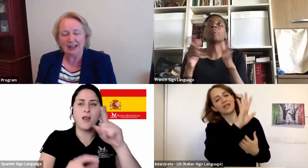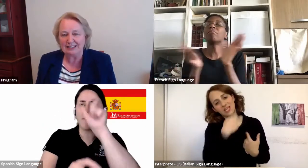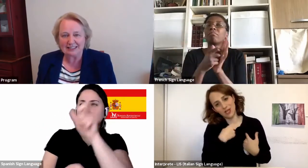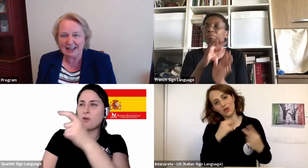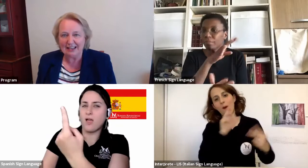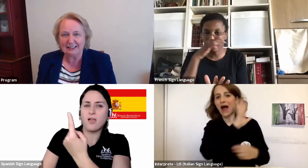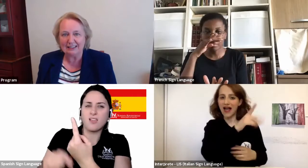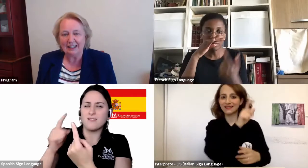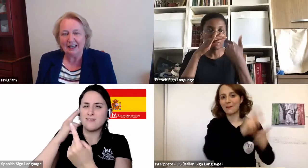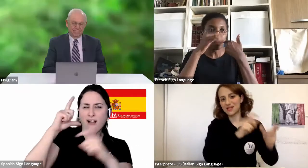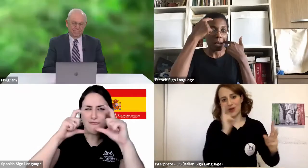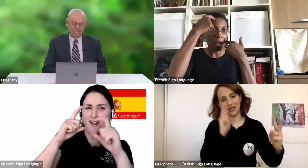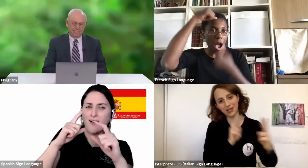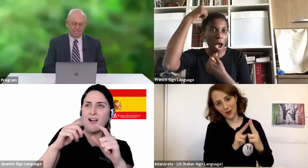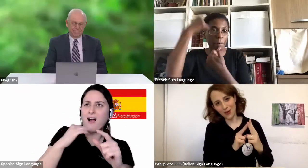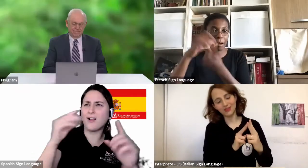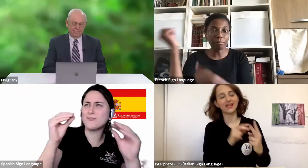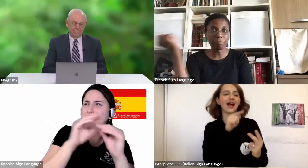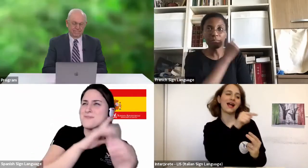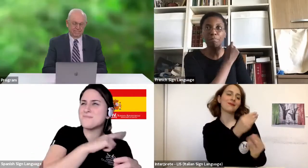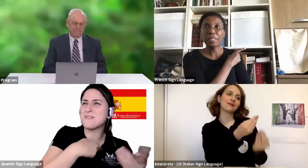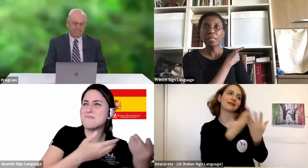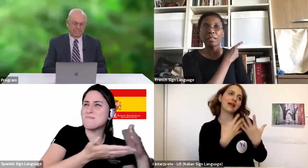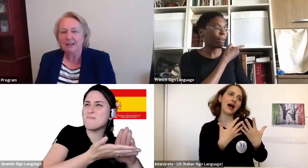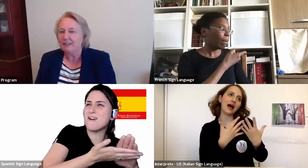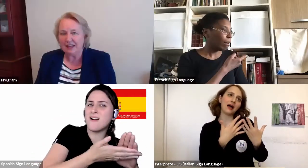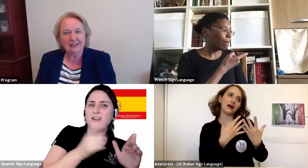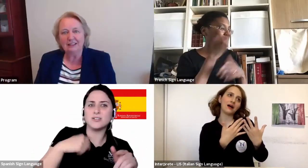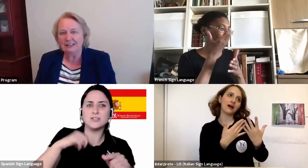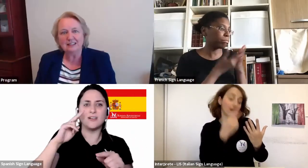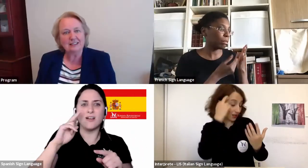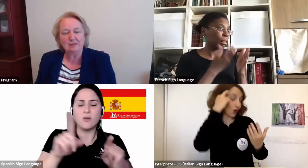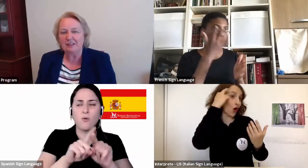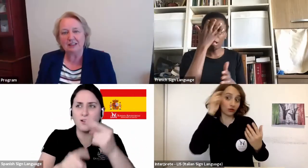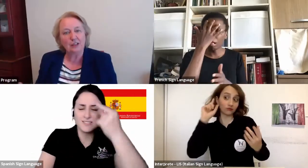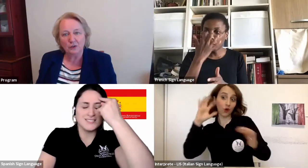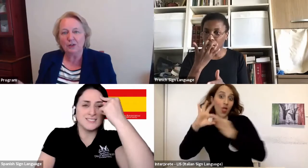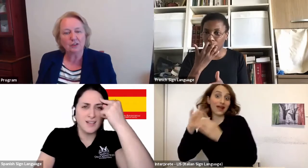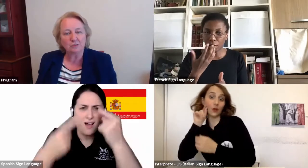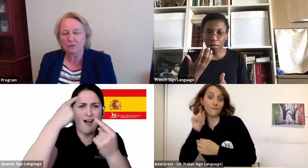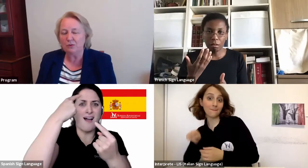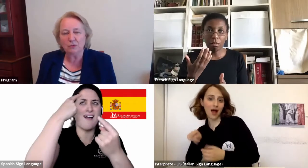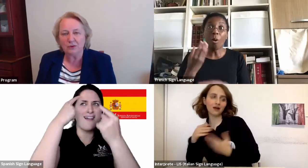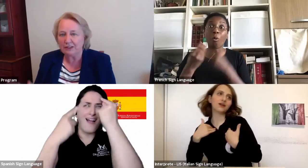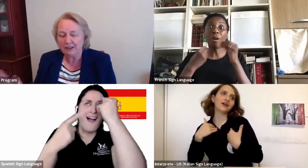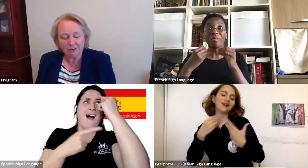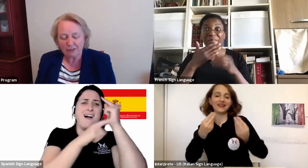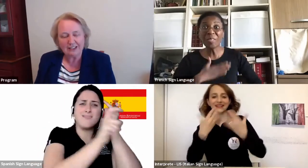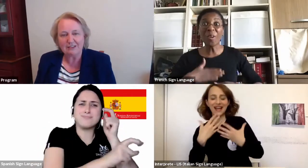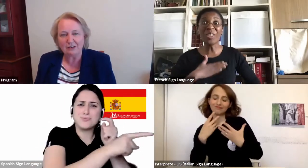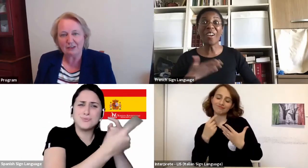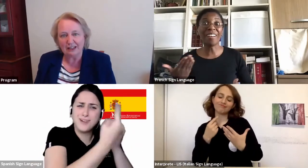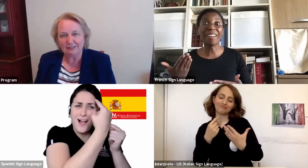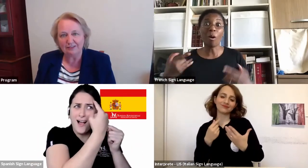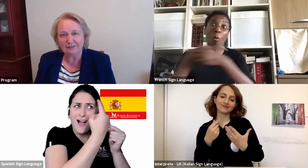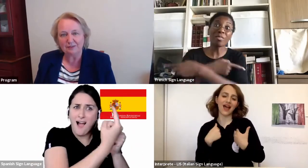memory and sad. And it is just to accept that this is something that you are going to move forward with for